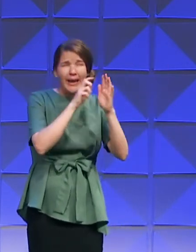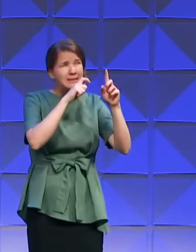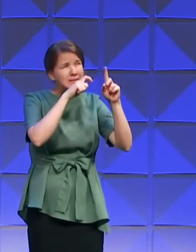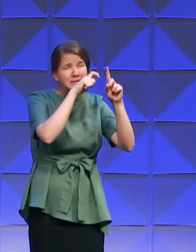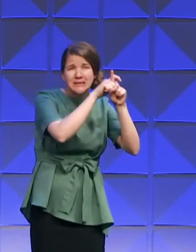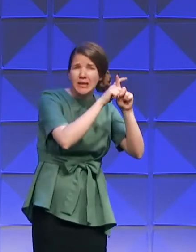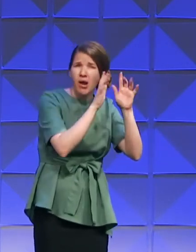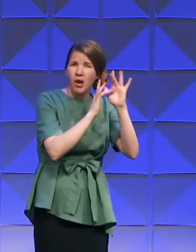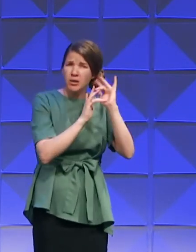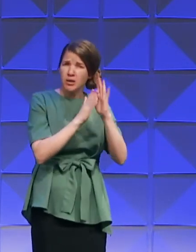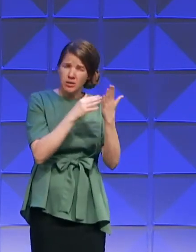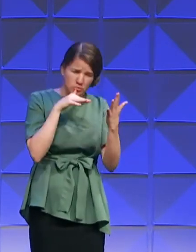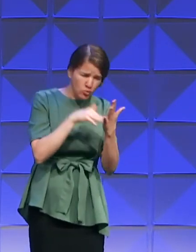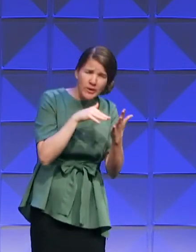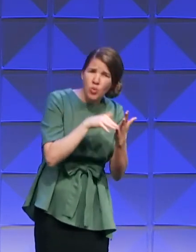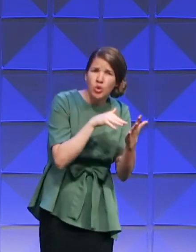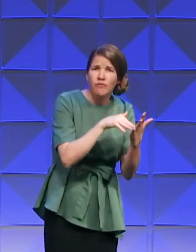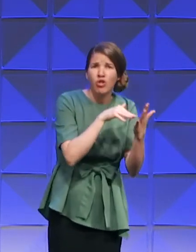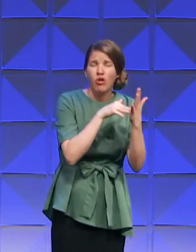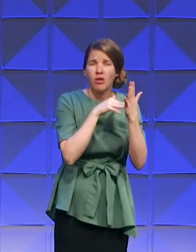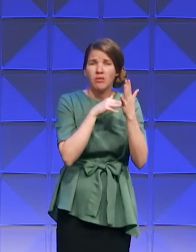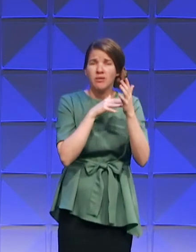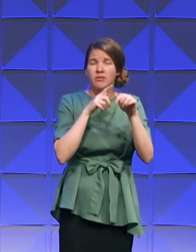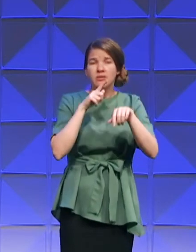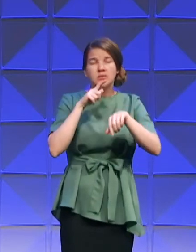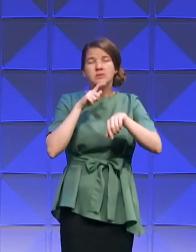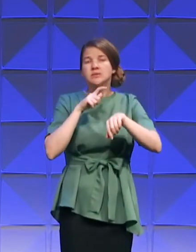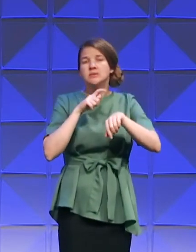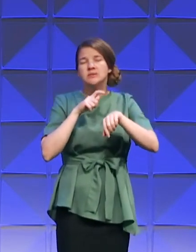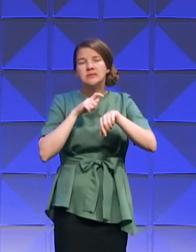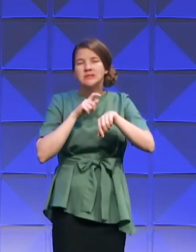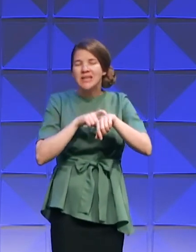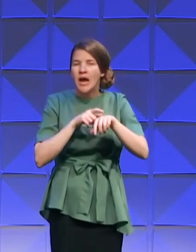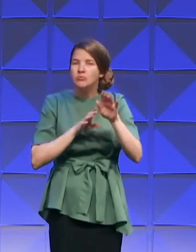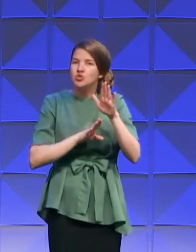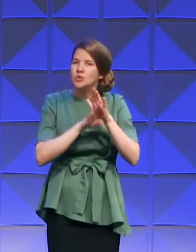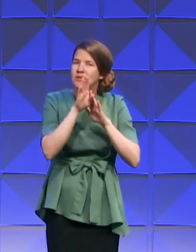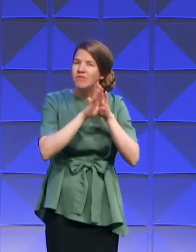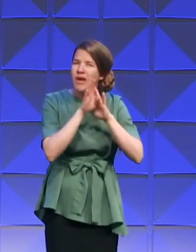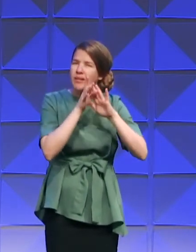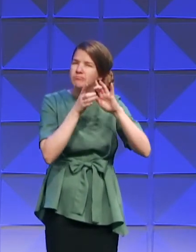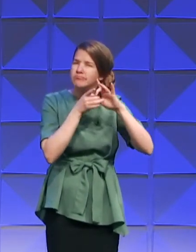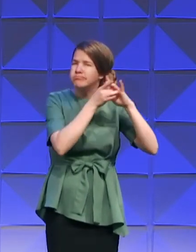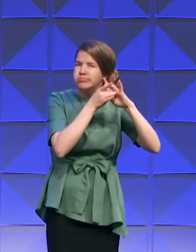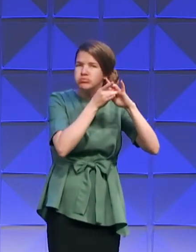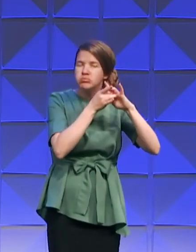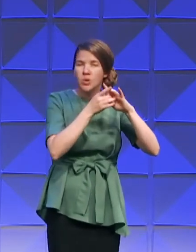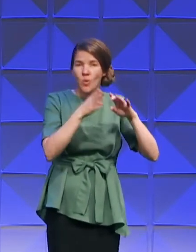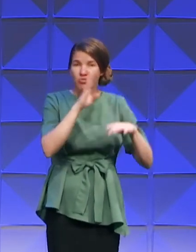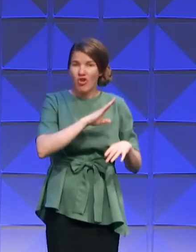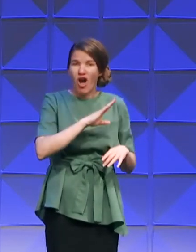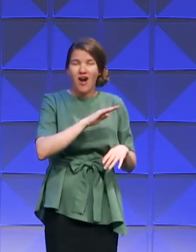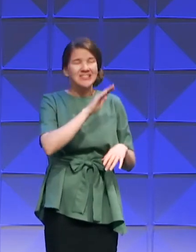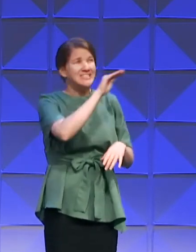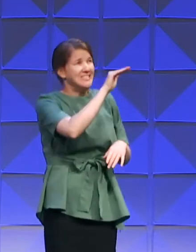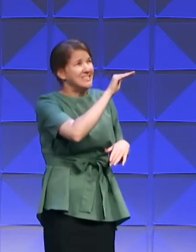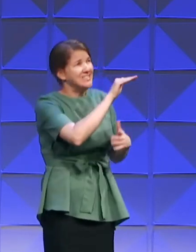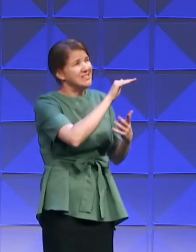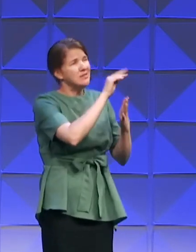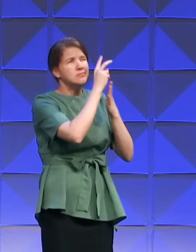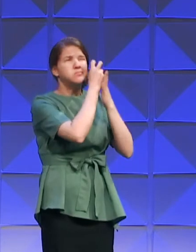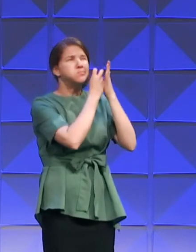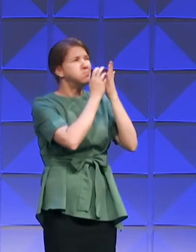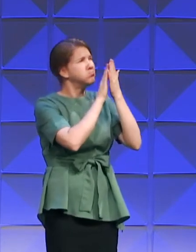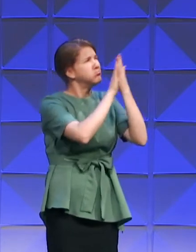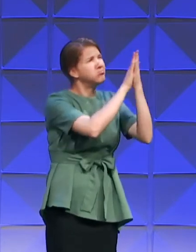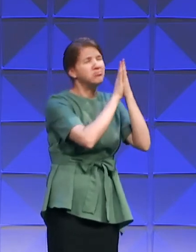read the word of the Lord. It's time to develop a deeper relationship with God. Just press in and say, God, there's no place like